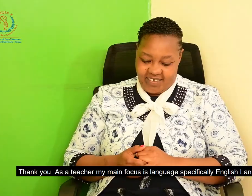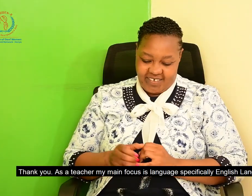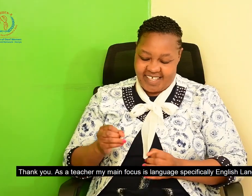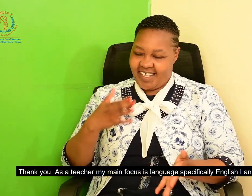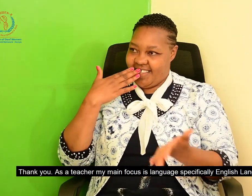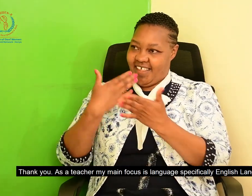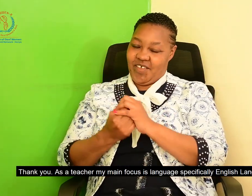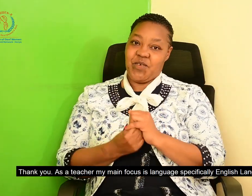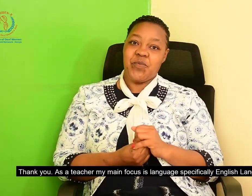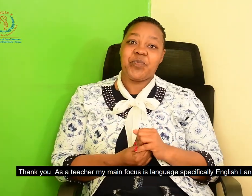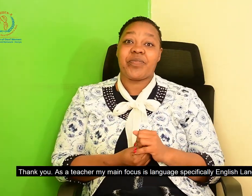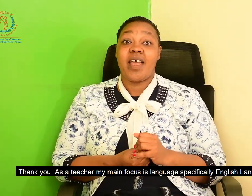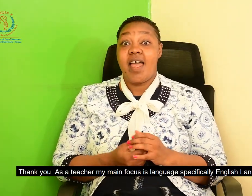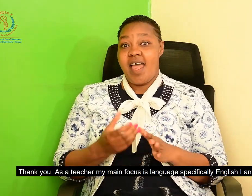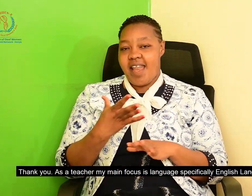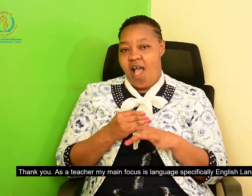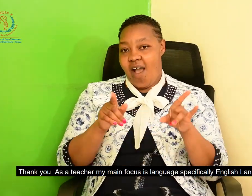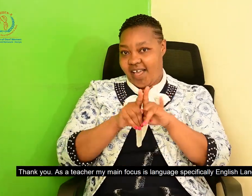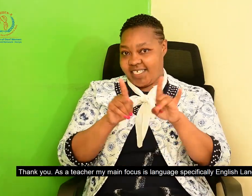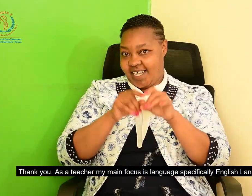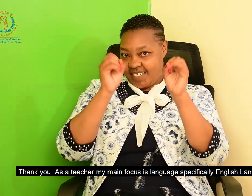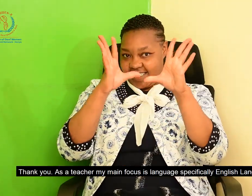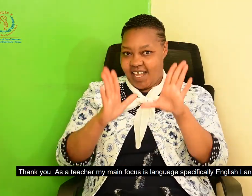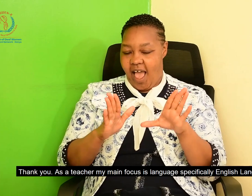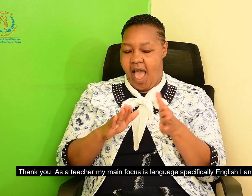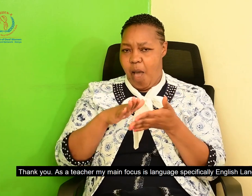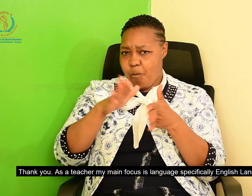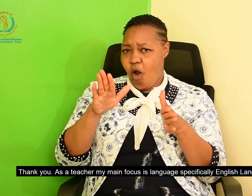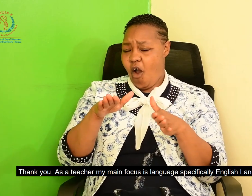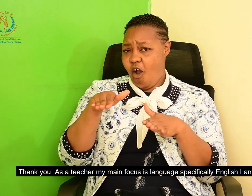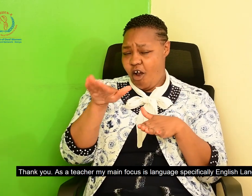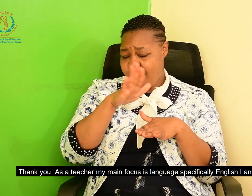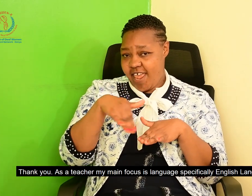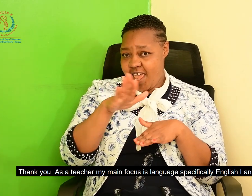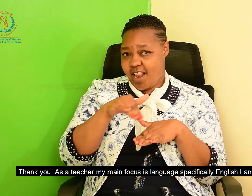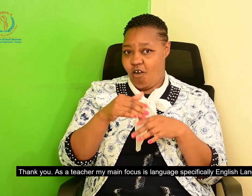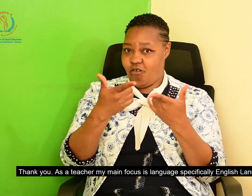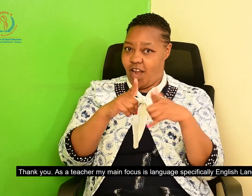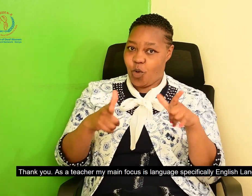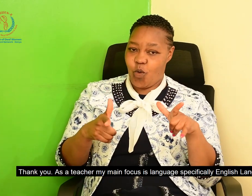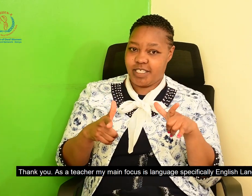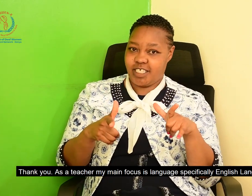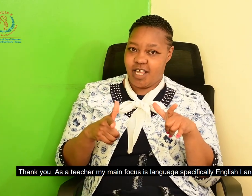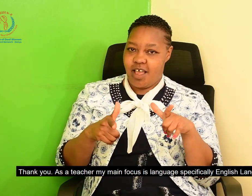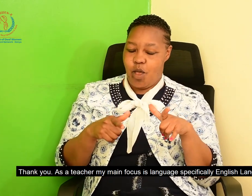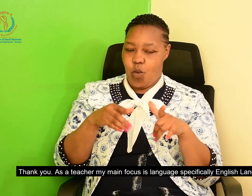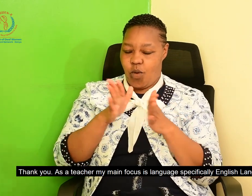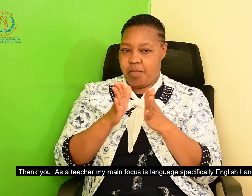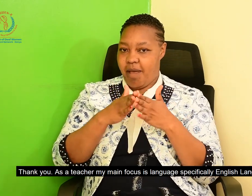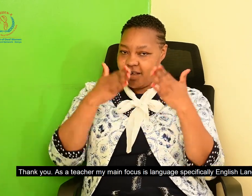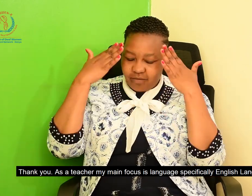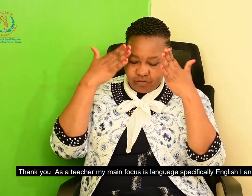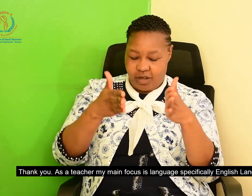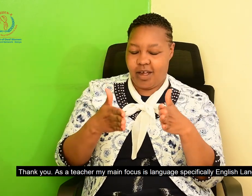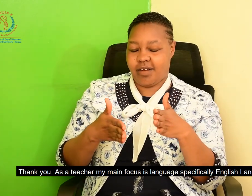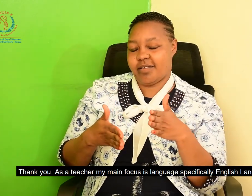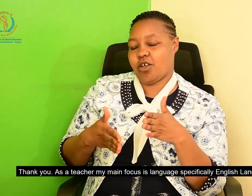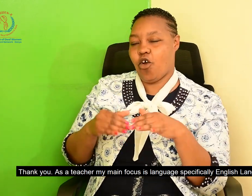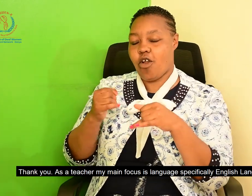And what are the effects? Thank you. So, as a teacher, my main focus is the area of